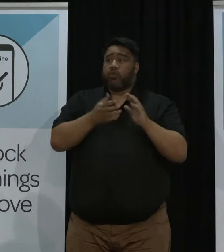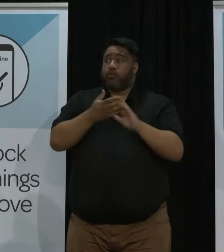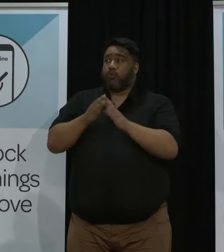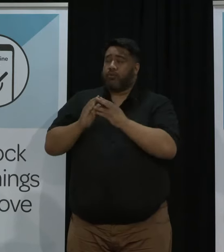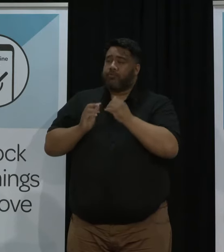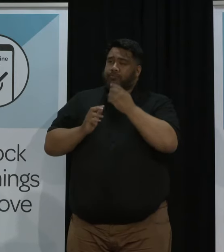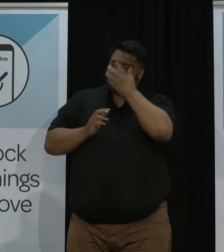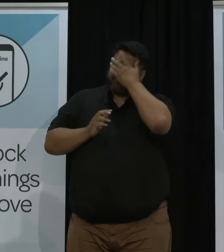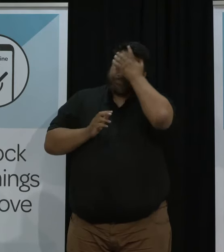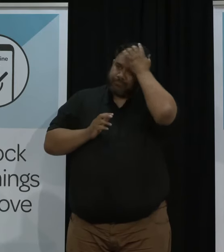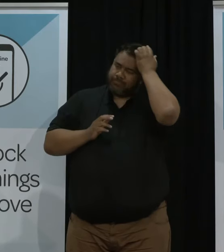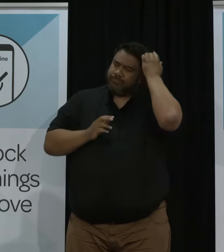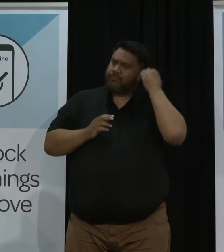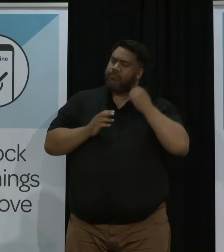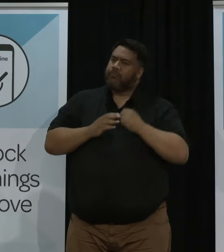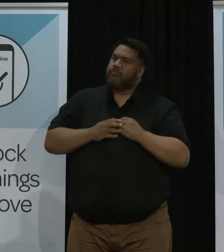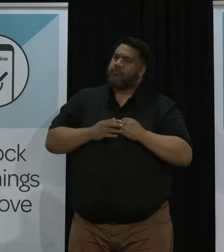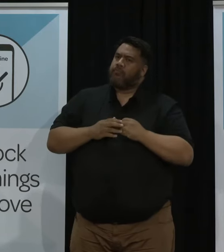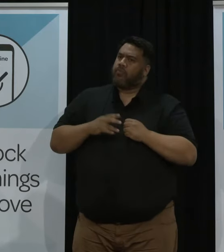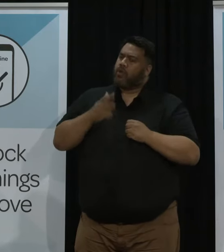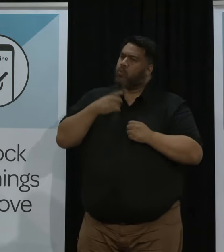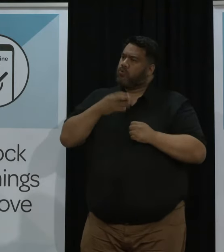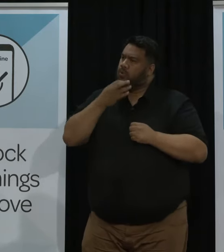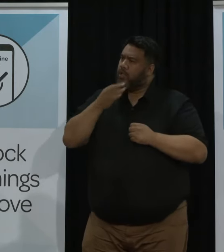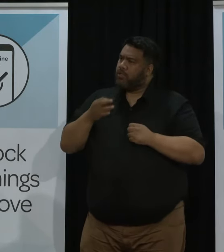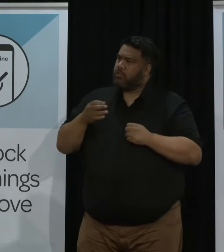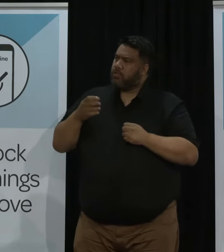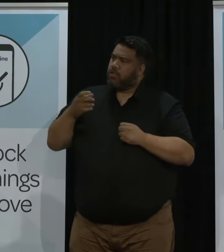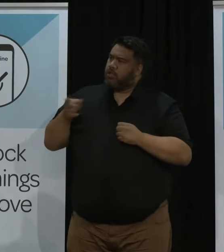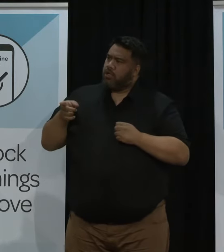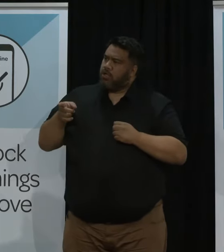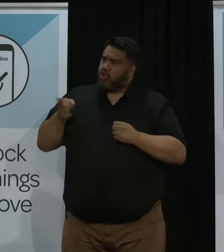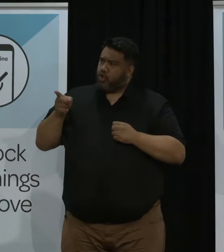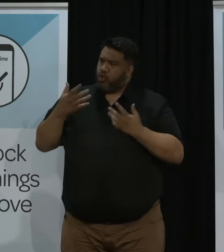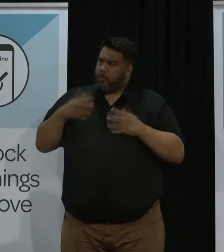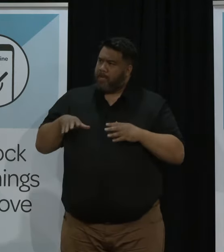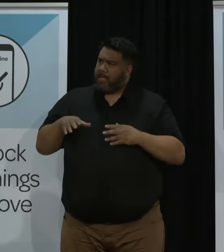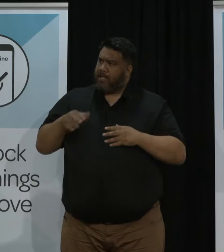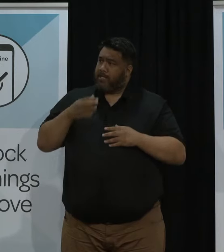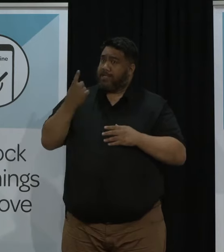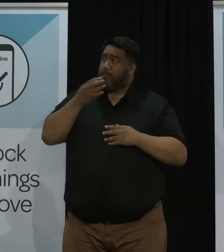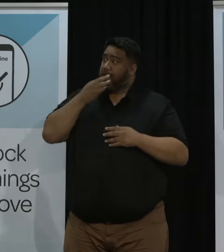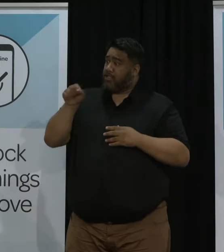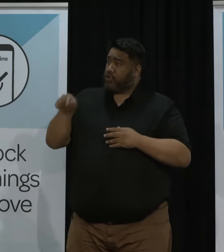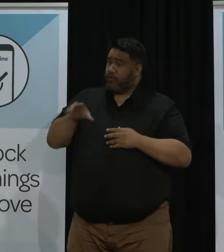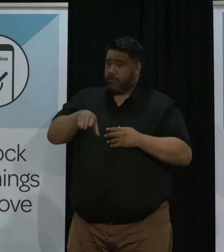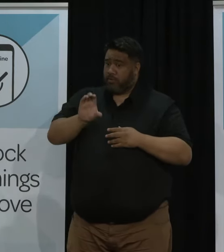different to most Kiwis have you experienced people checking the passes Yes I have